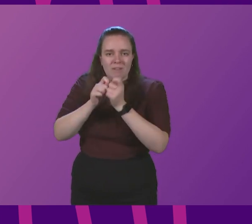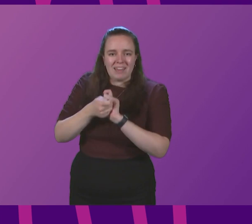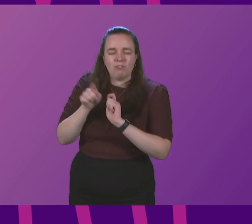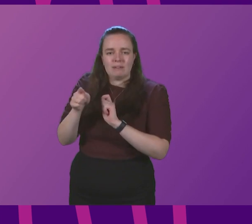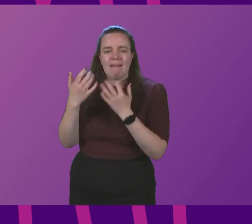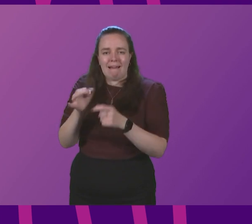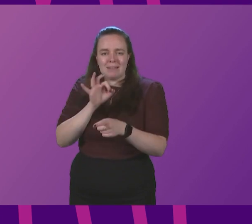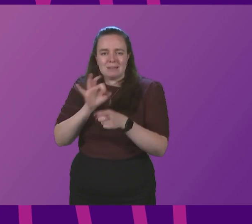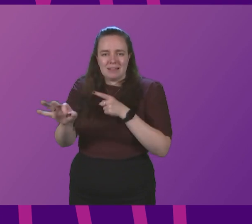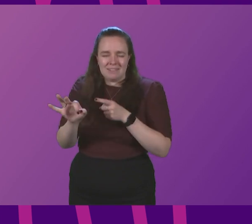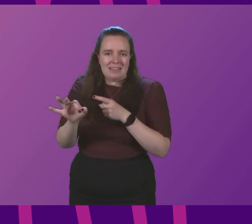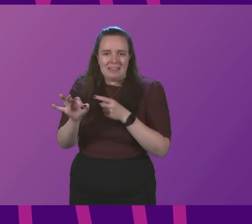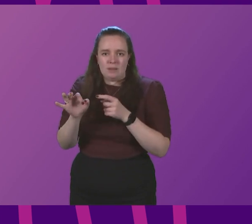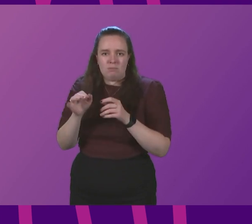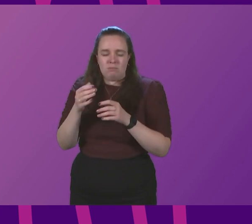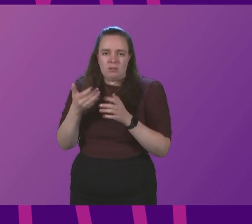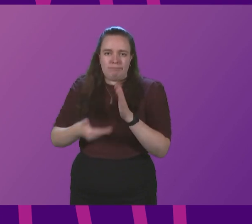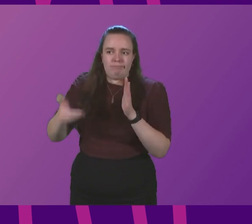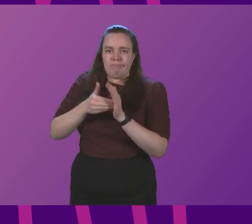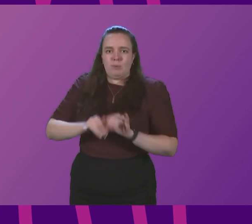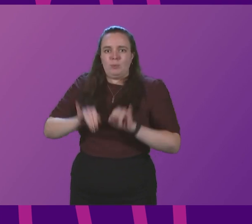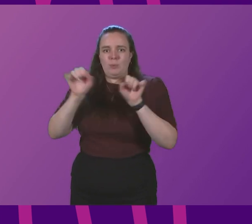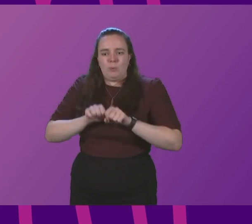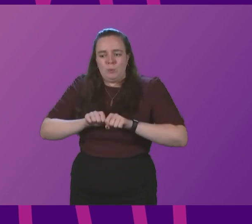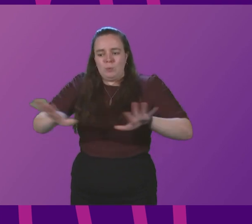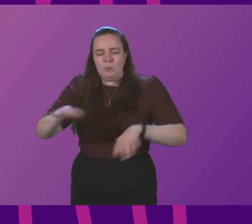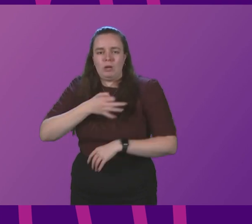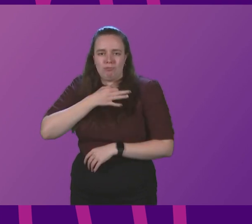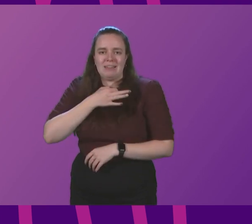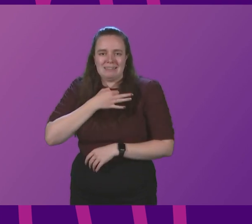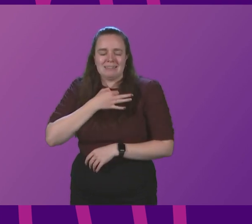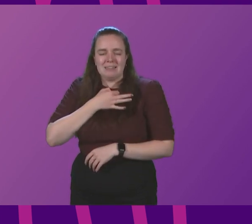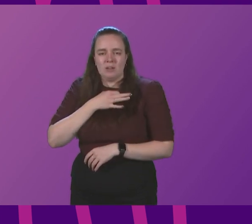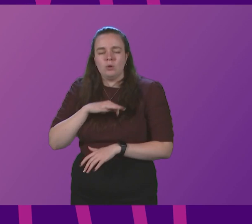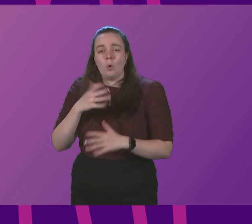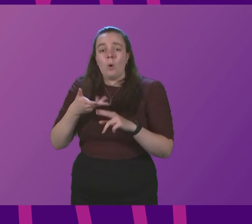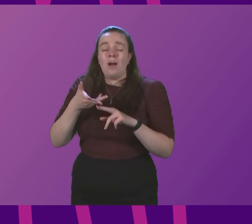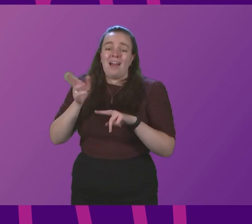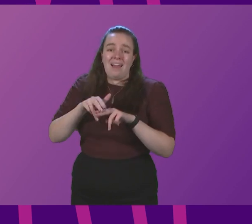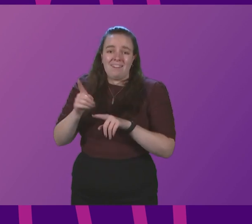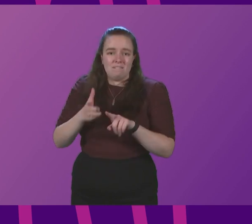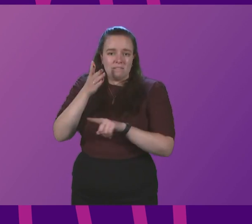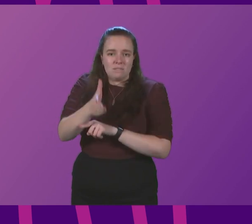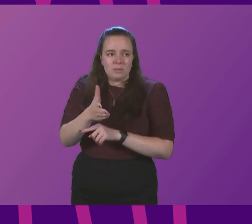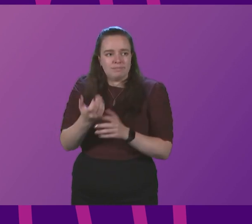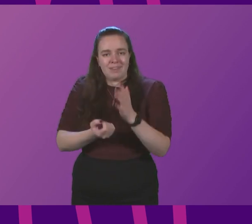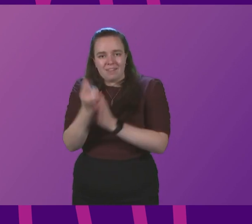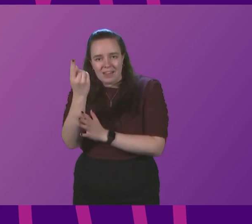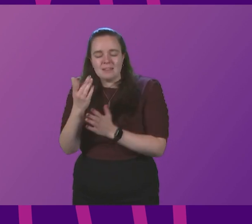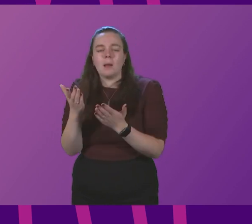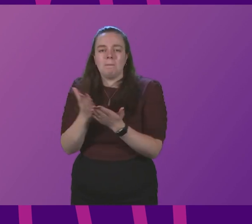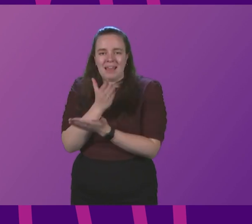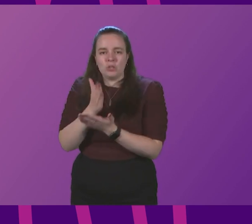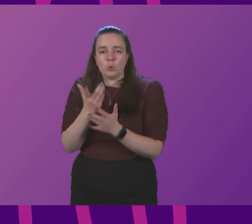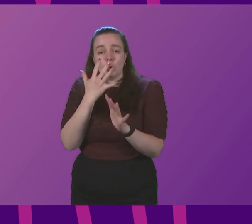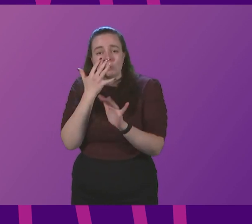particular super spreading risk associated with it. So again, if you are attending events, make